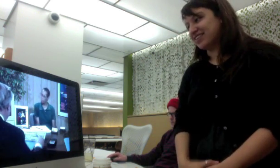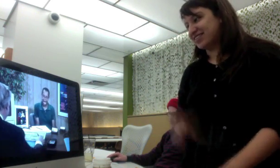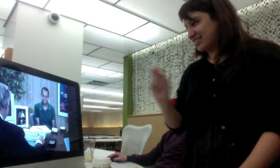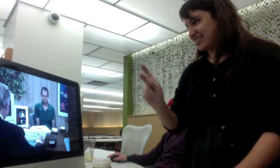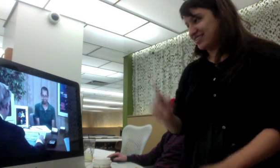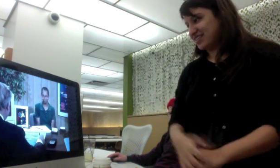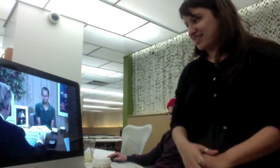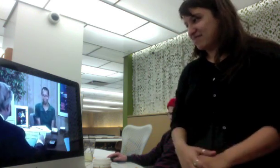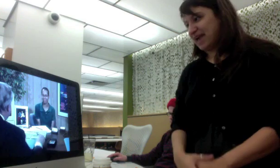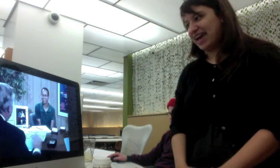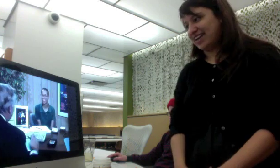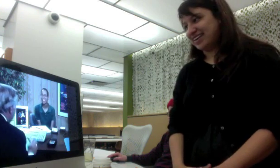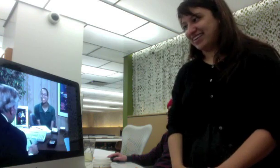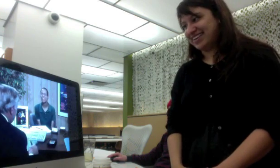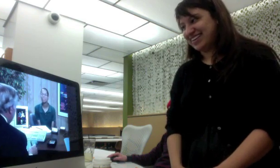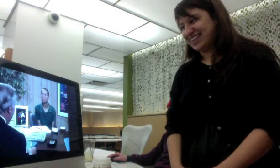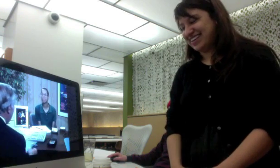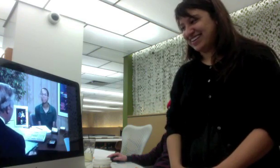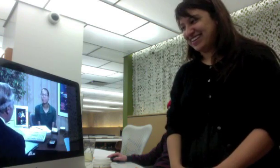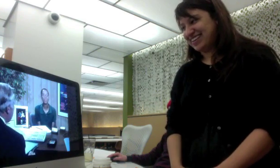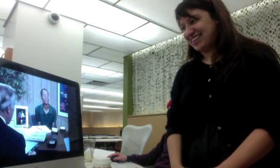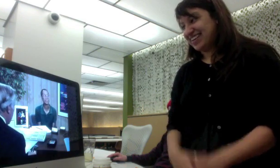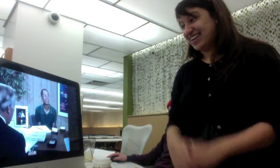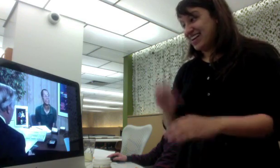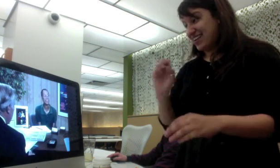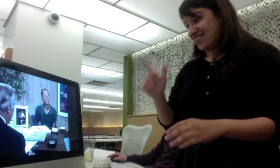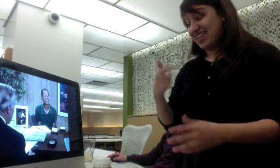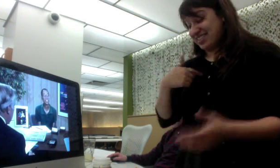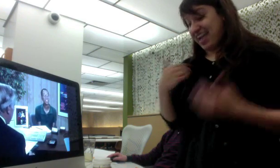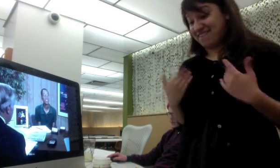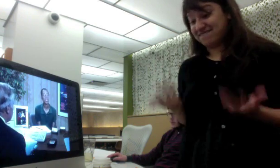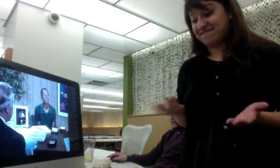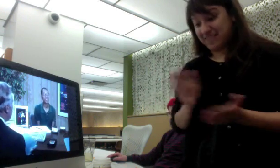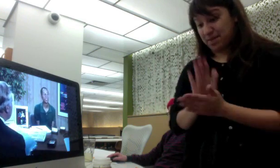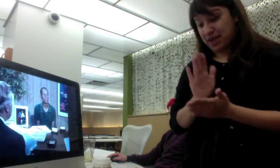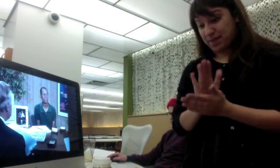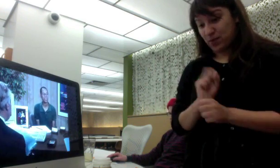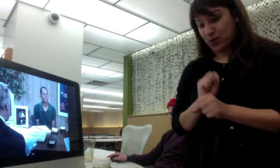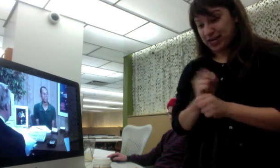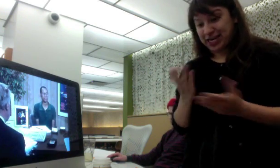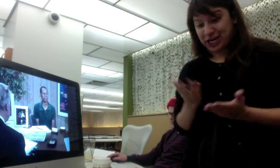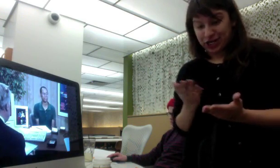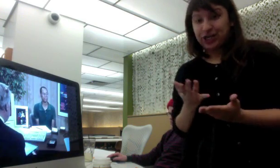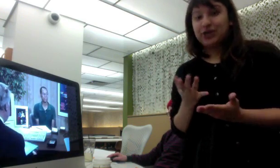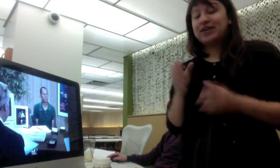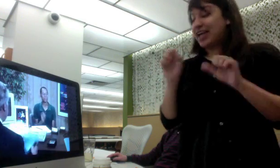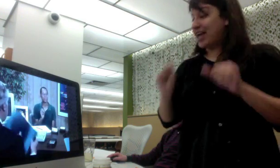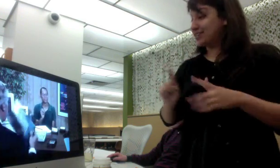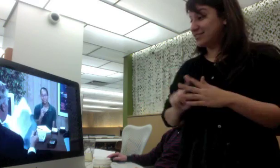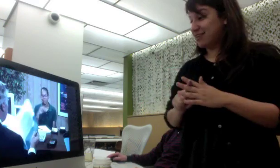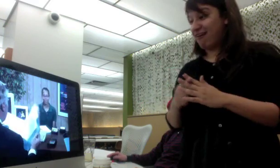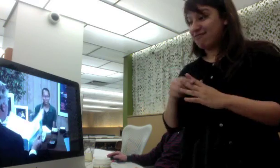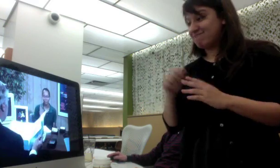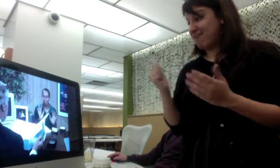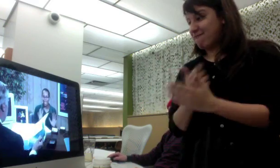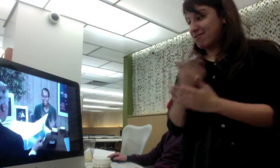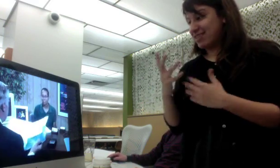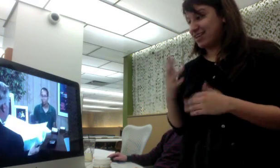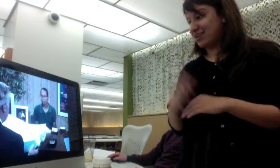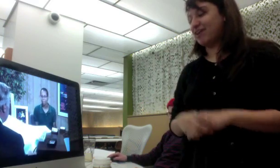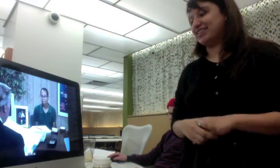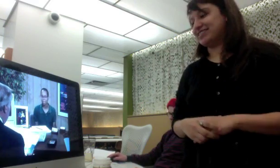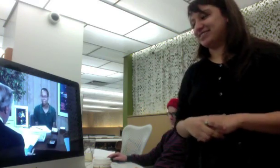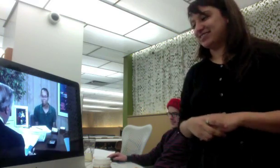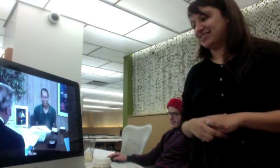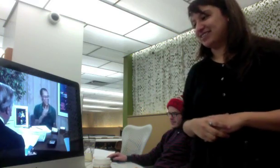okay bad well I have the paperwork here to get everything started if you're ready